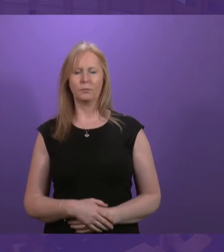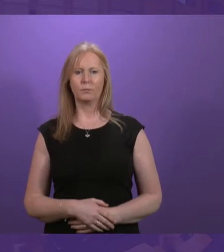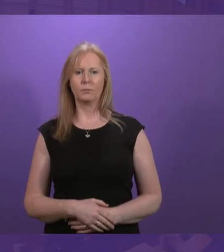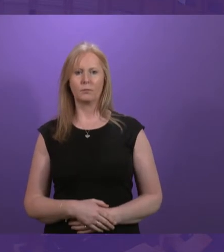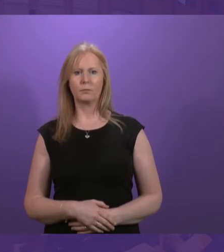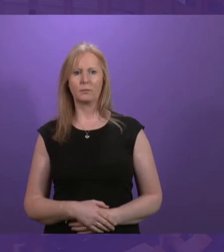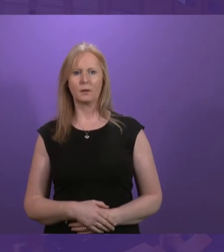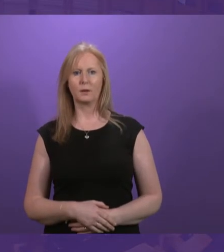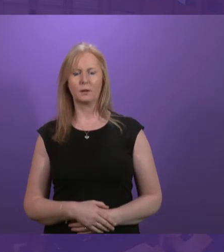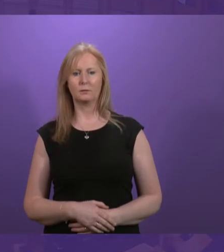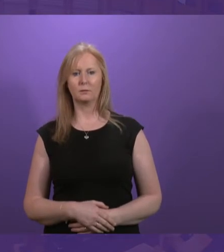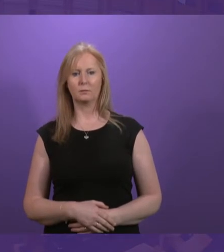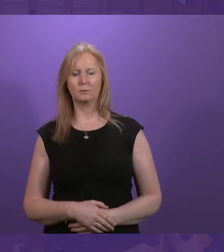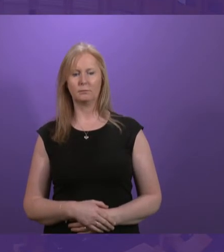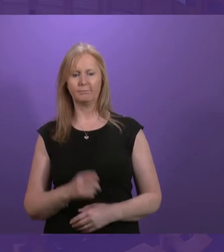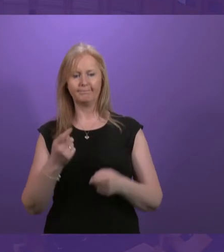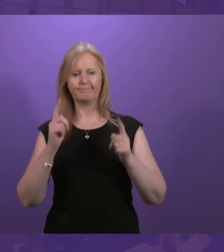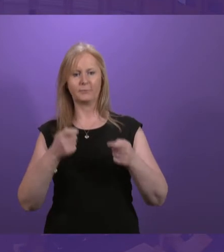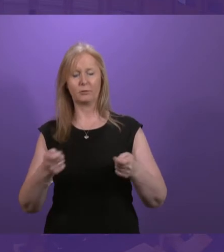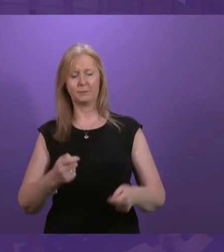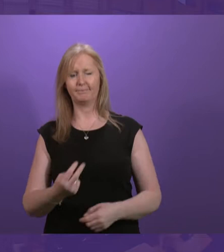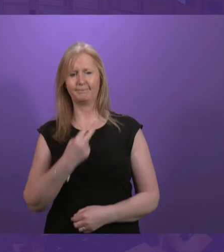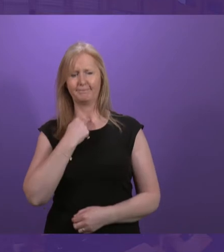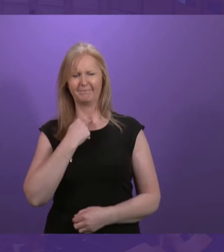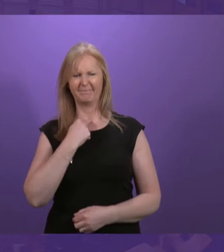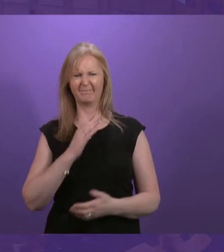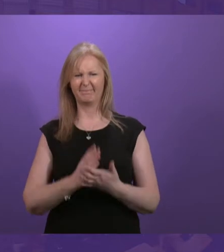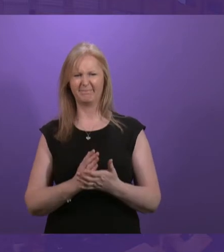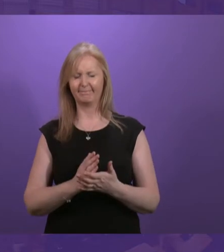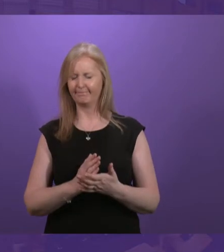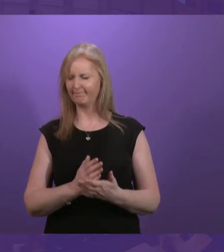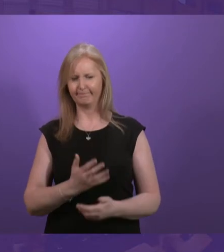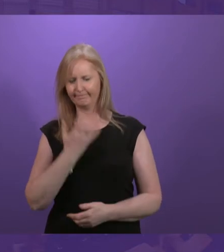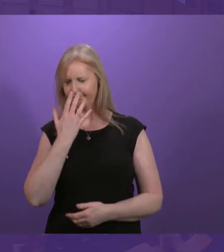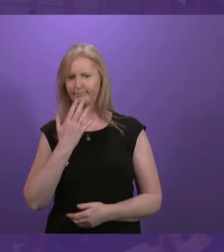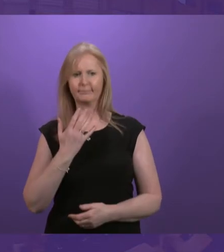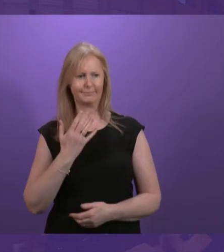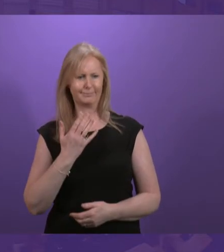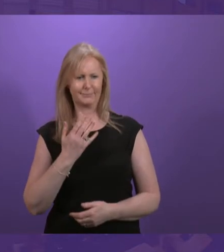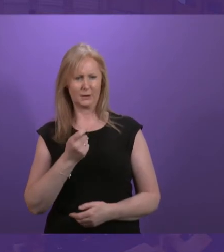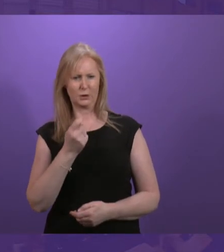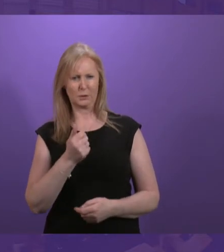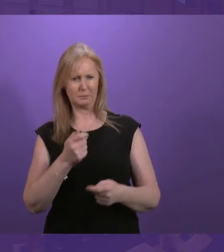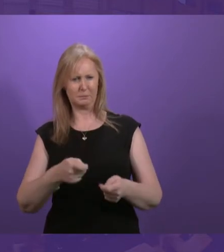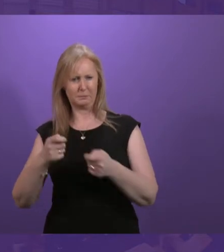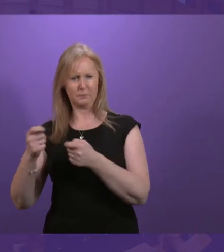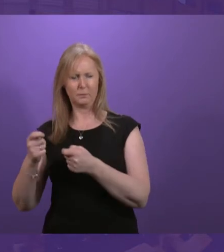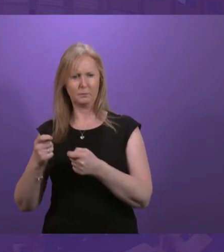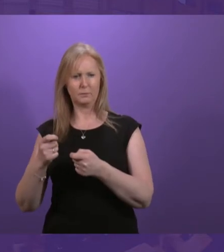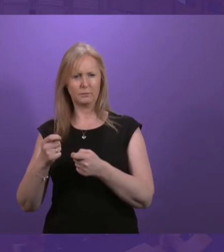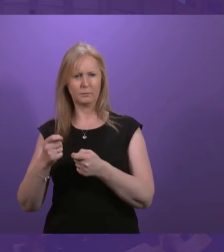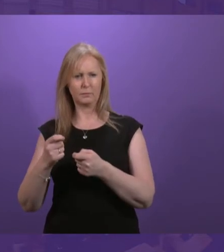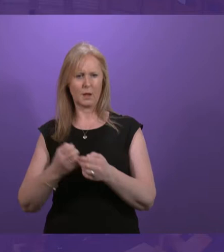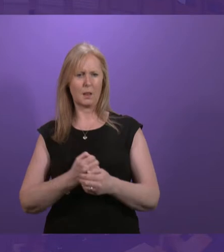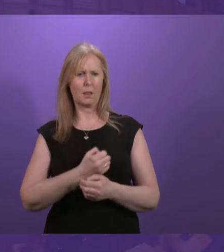Mark and Officer, I'm disappointed, like disgusted even at some of the details that have been brought to the chamber. The Labour have long